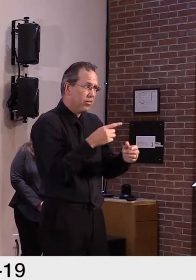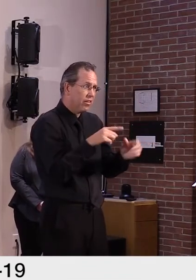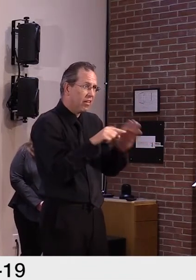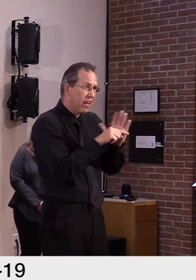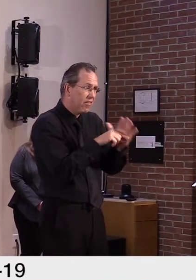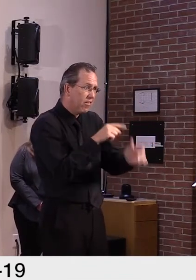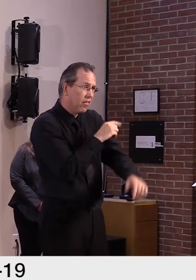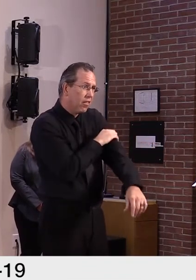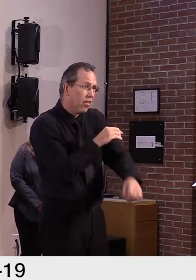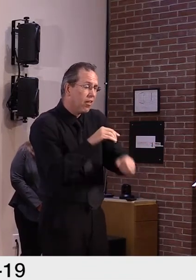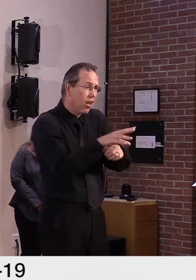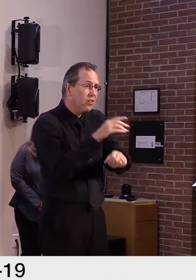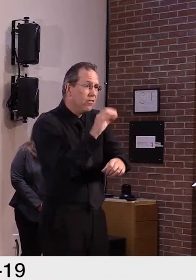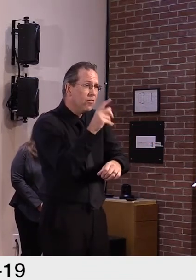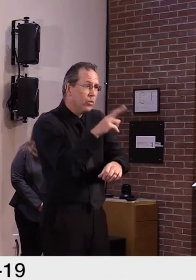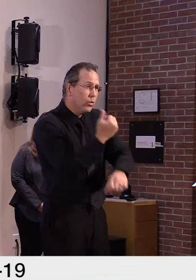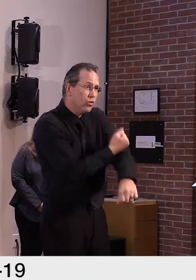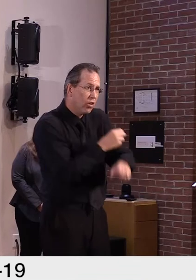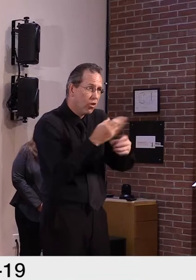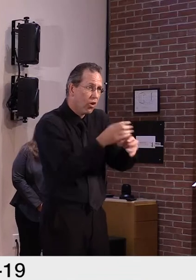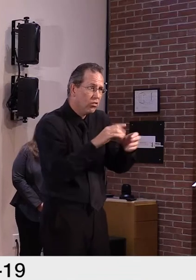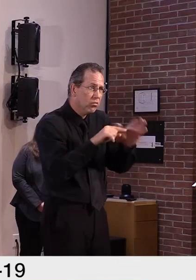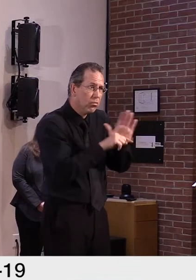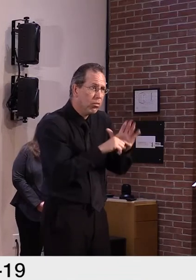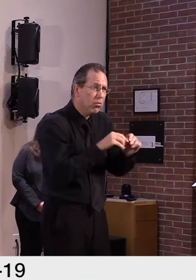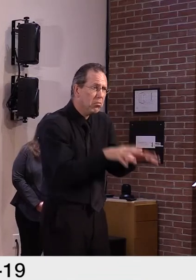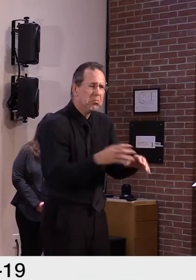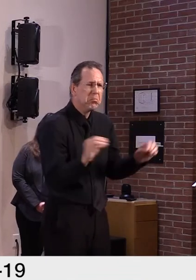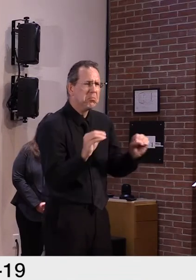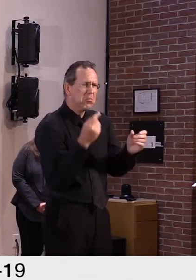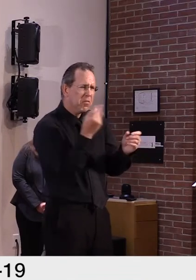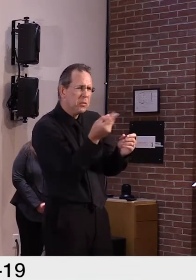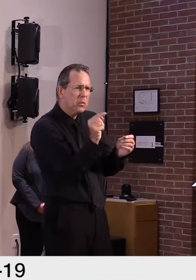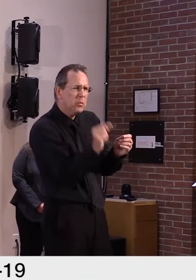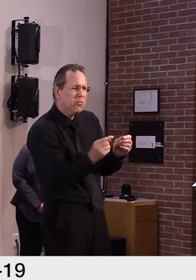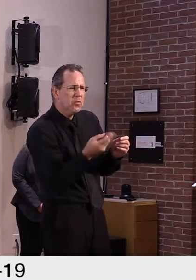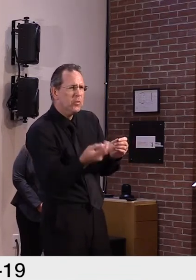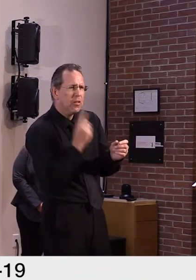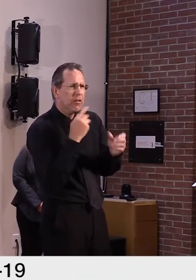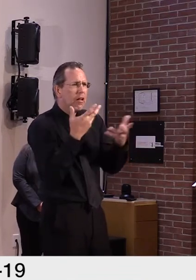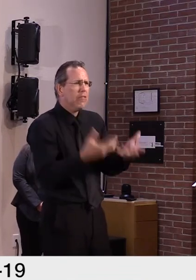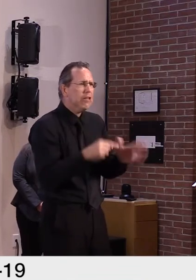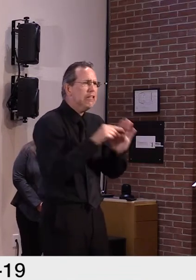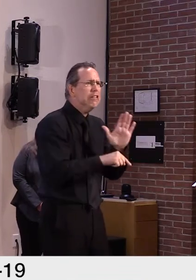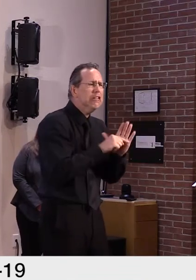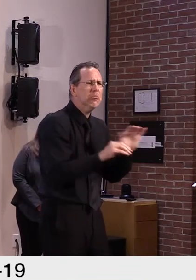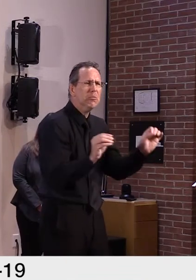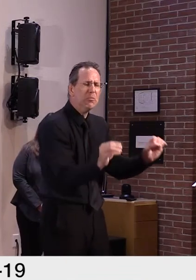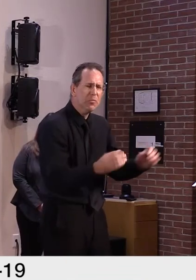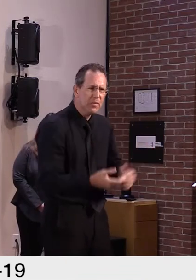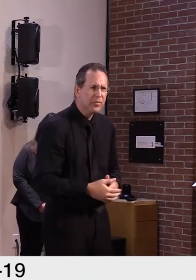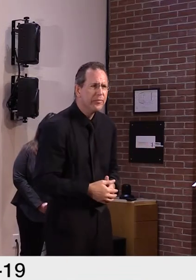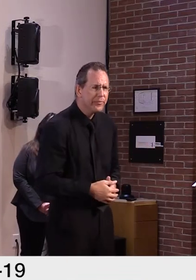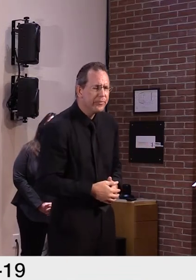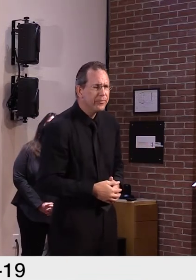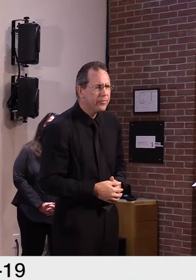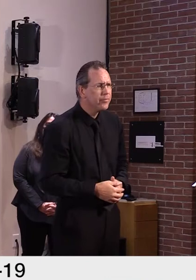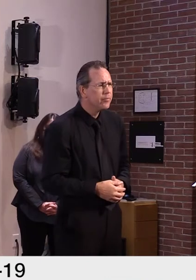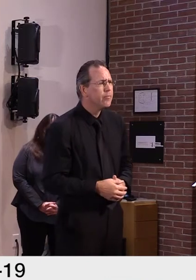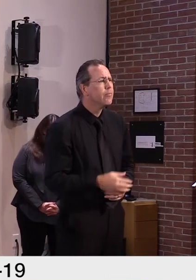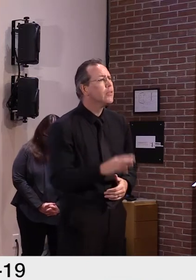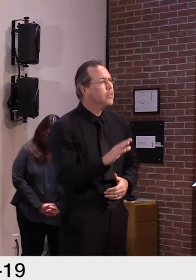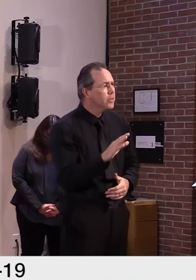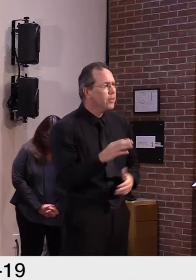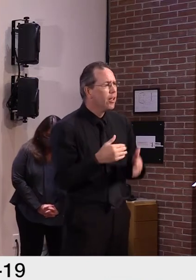You're correct on the other hand that sometimes they're not always being helped to the degree we want, depending on the